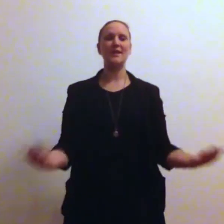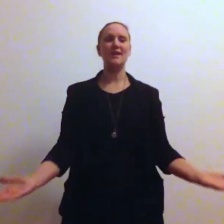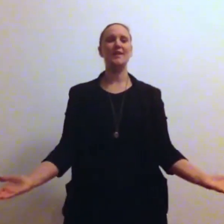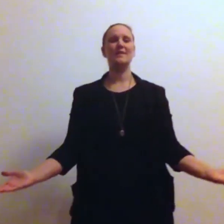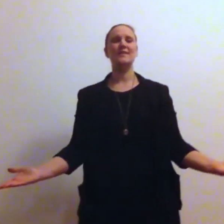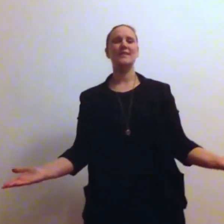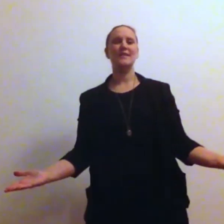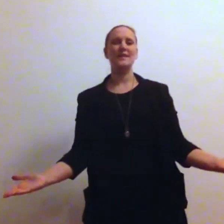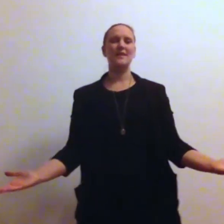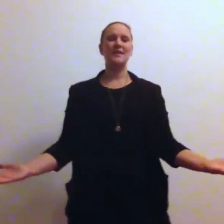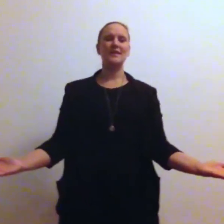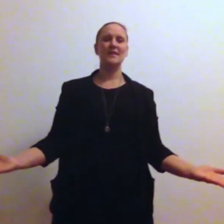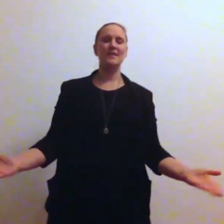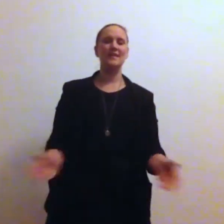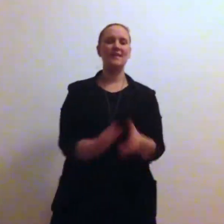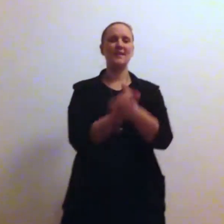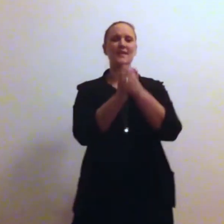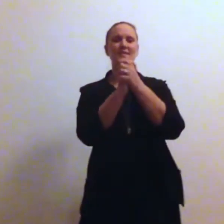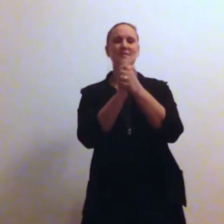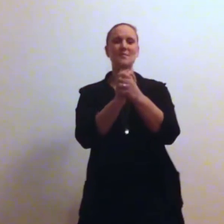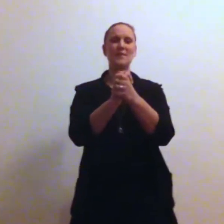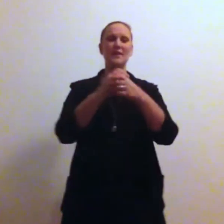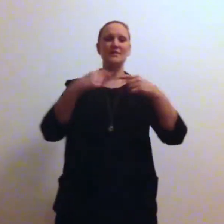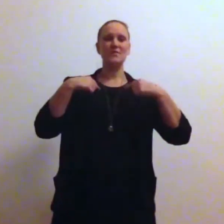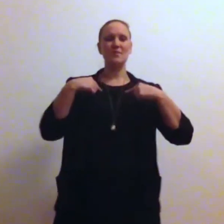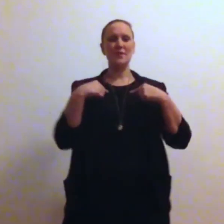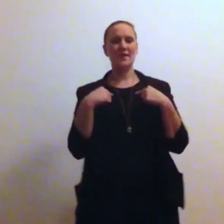London is the place for me.